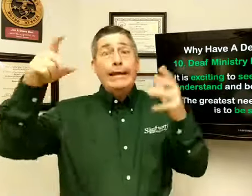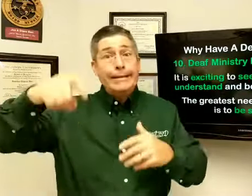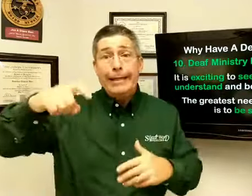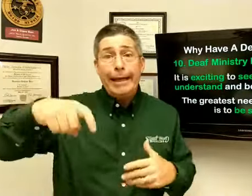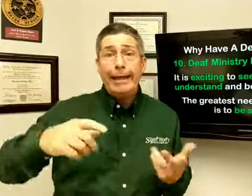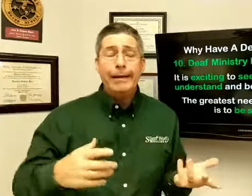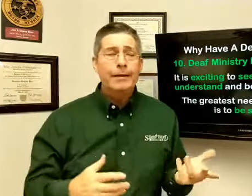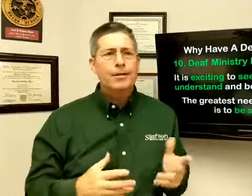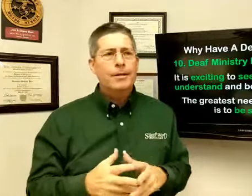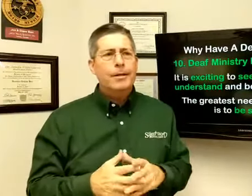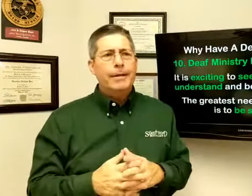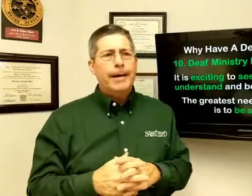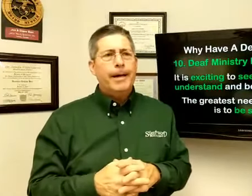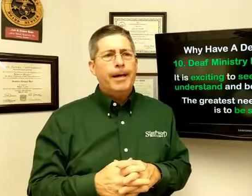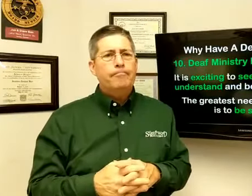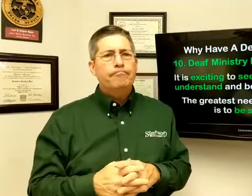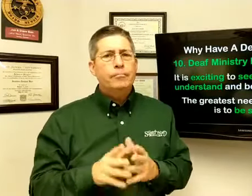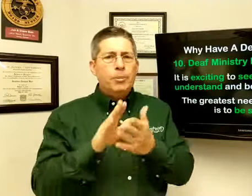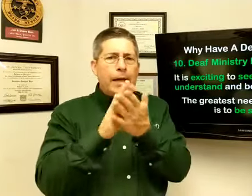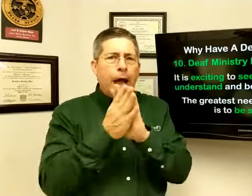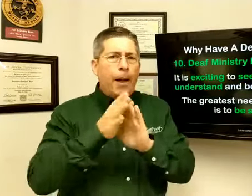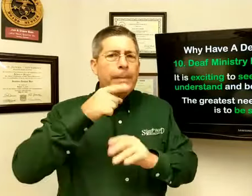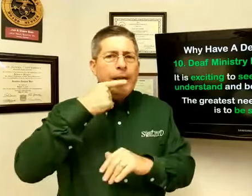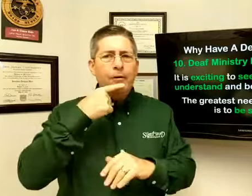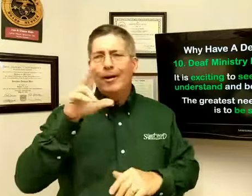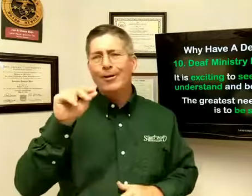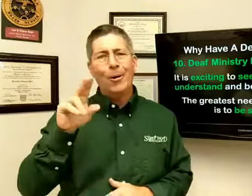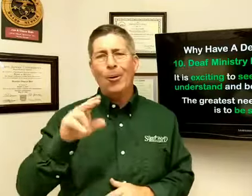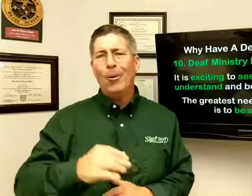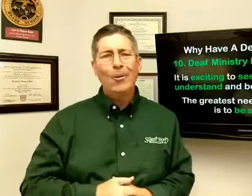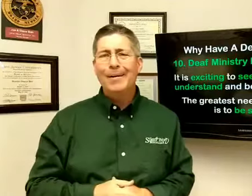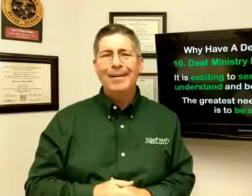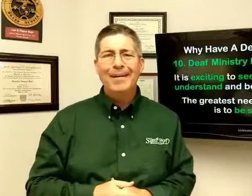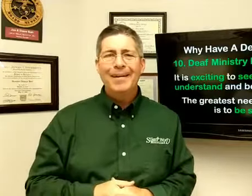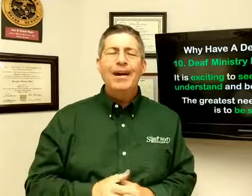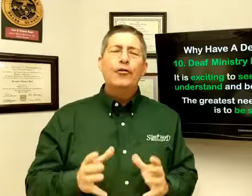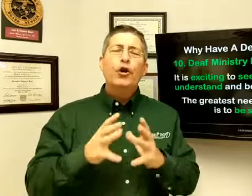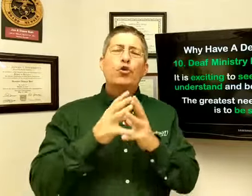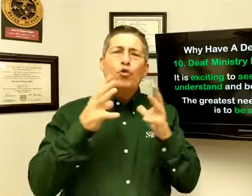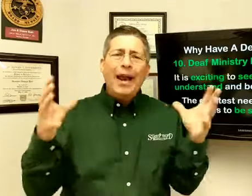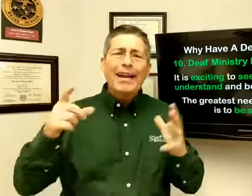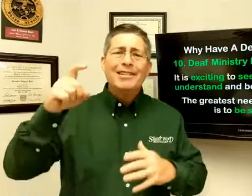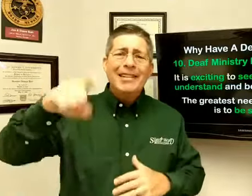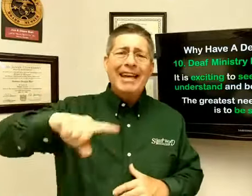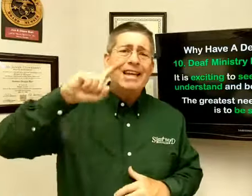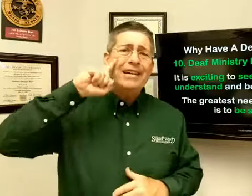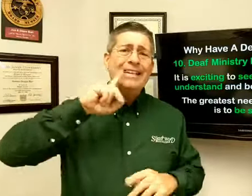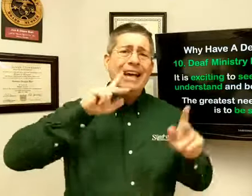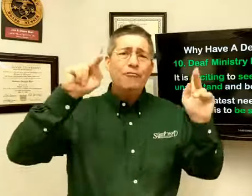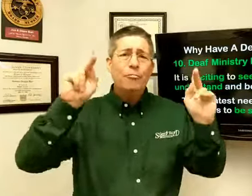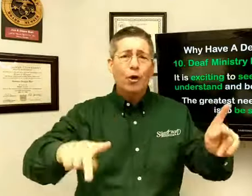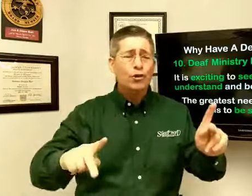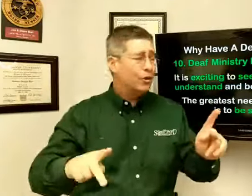need is to become hearing. No. The greatest need of a deaf person